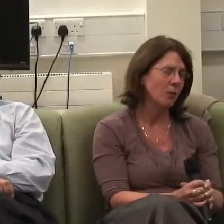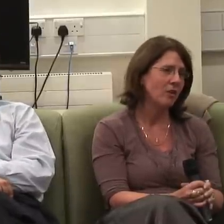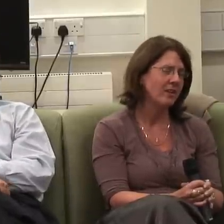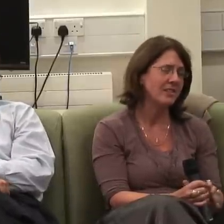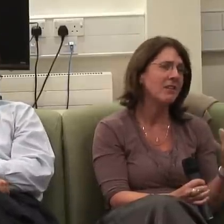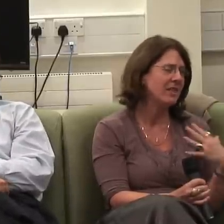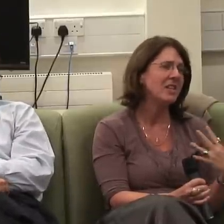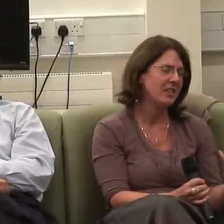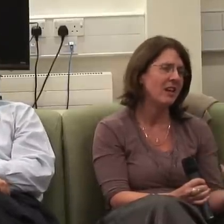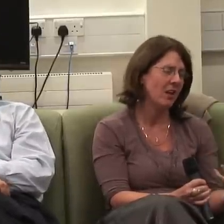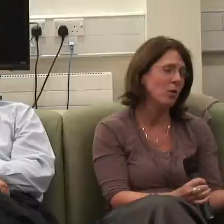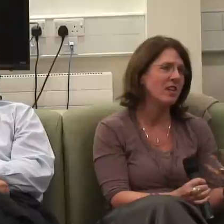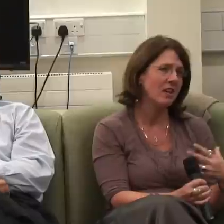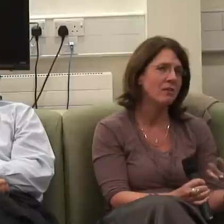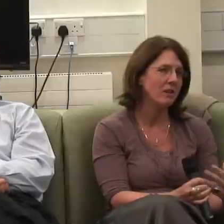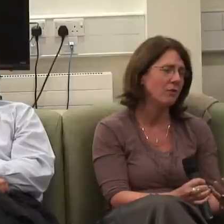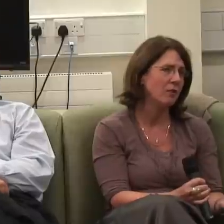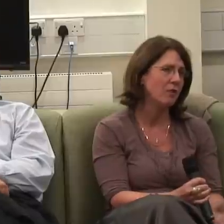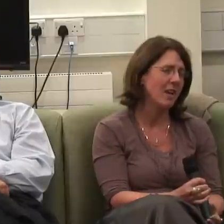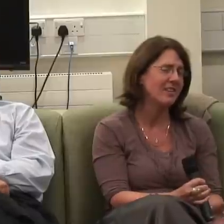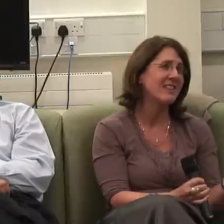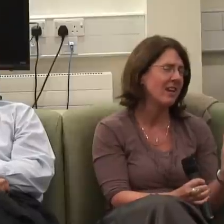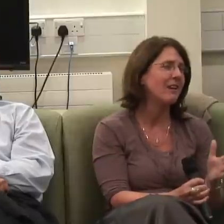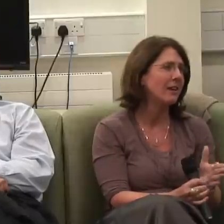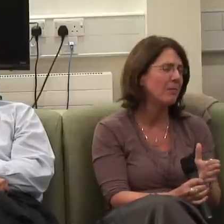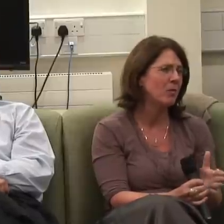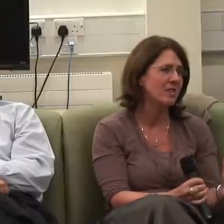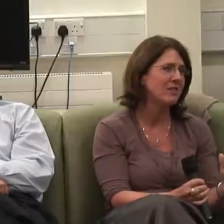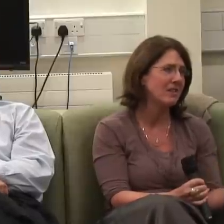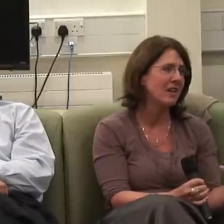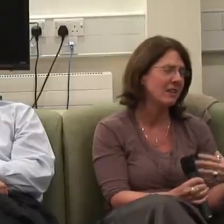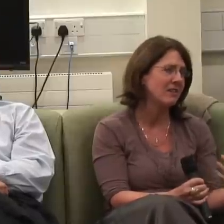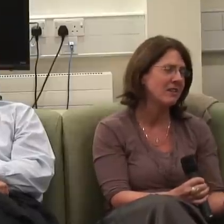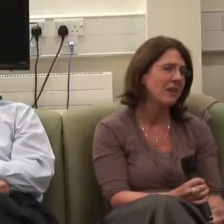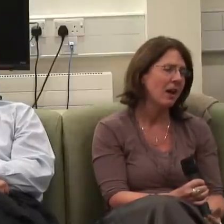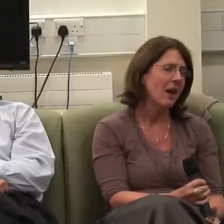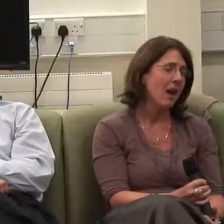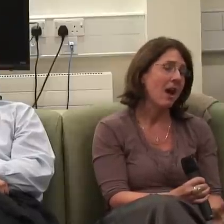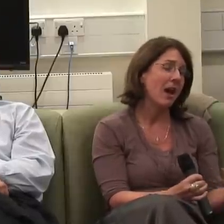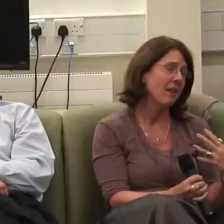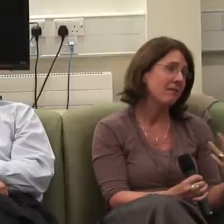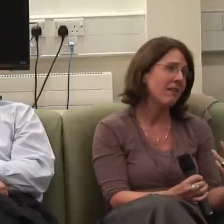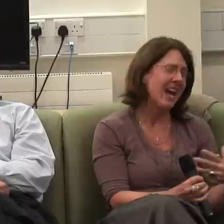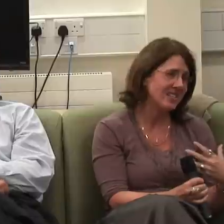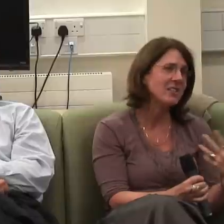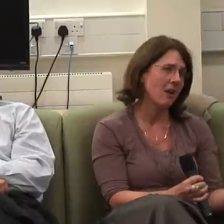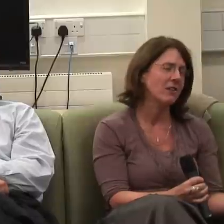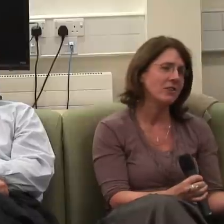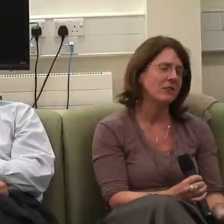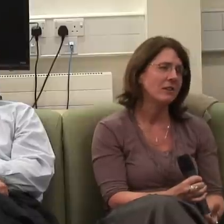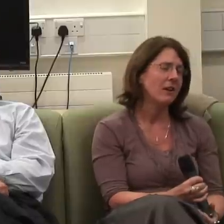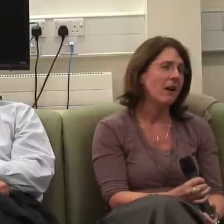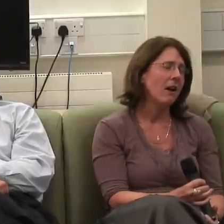workers, if indeed there was any in the, in the first place, as they're clearly employers of the state and, and as